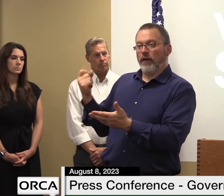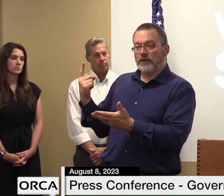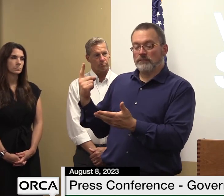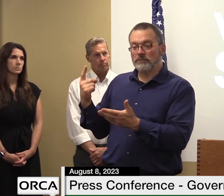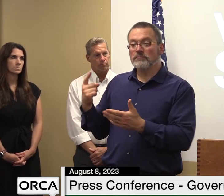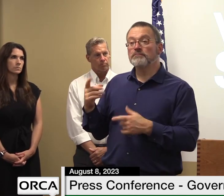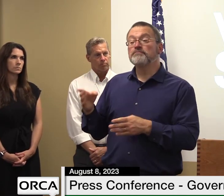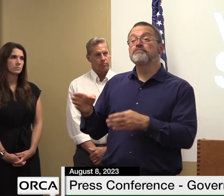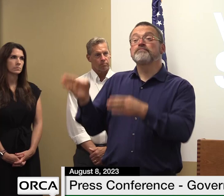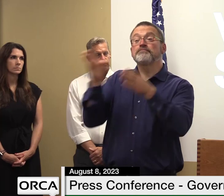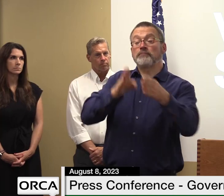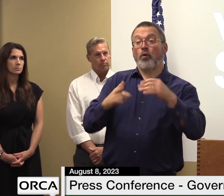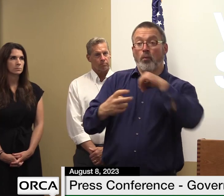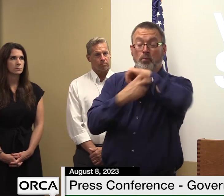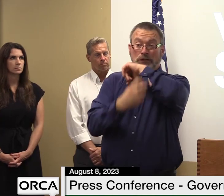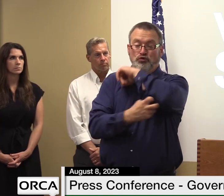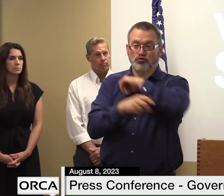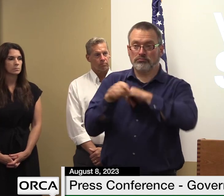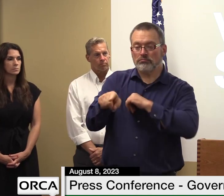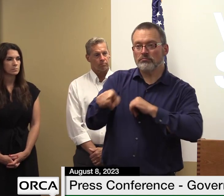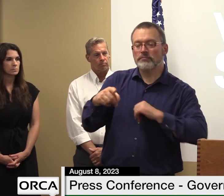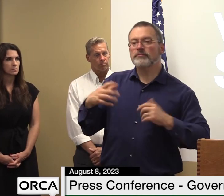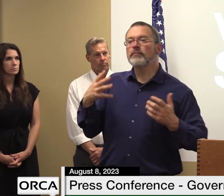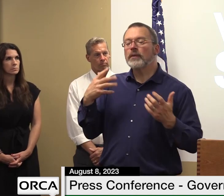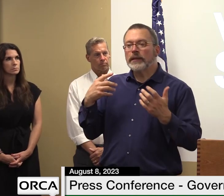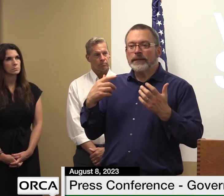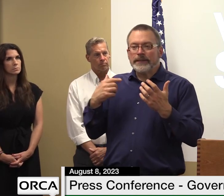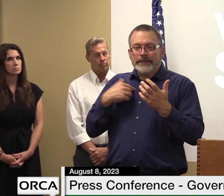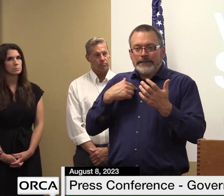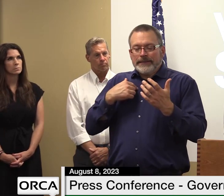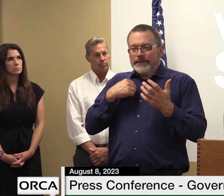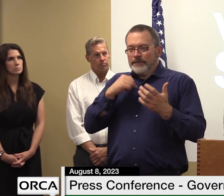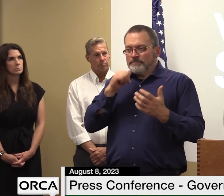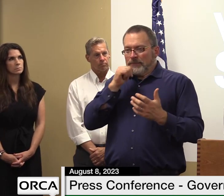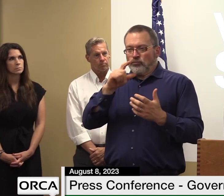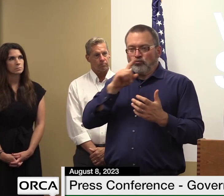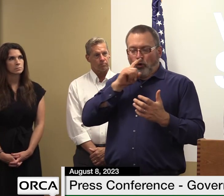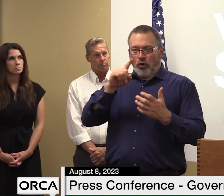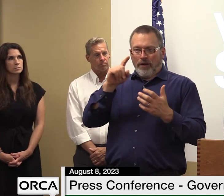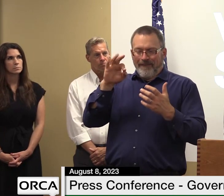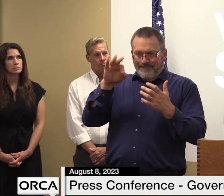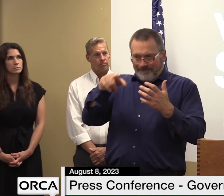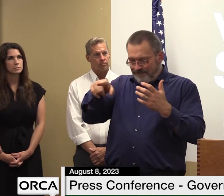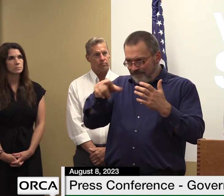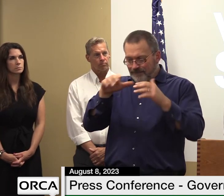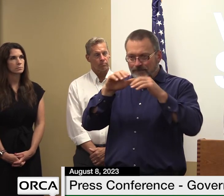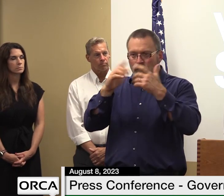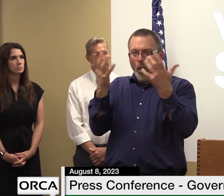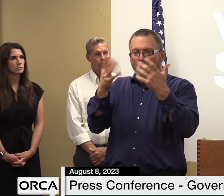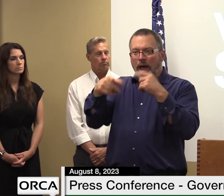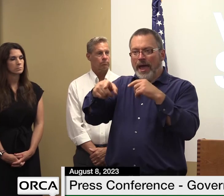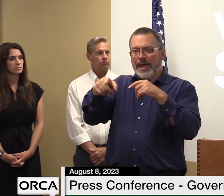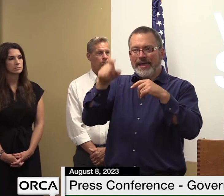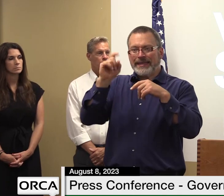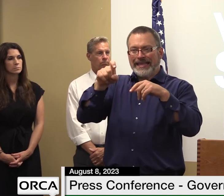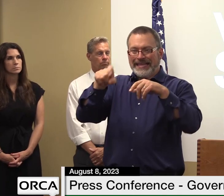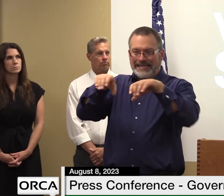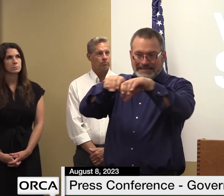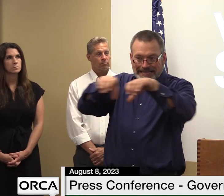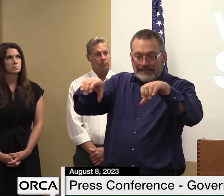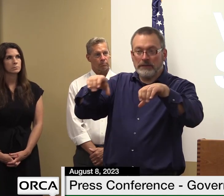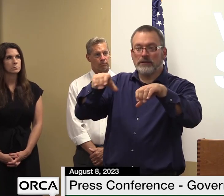you that while i don't have the size of the pipe that is under route 116 by dal pond dam in